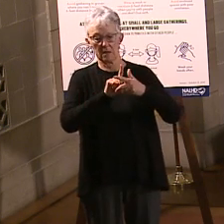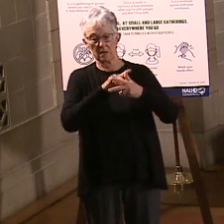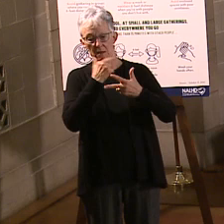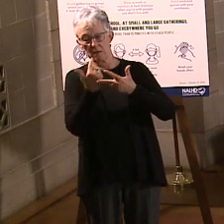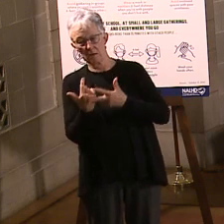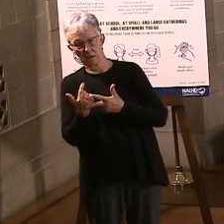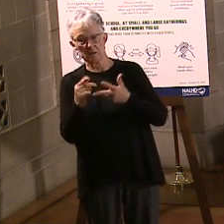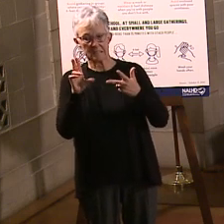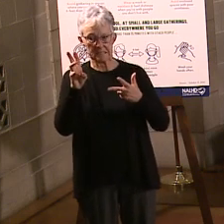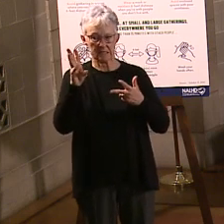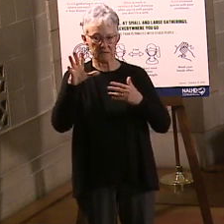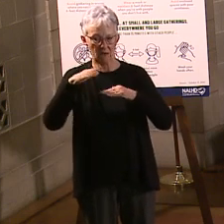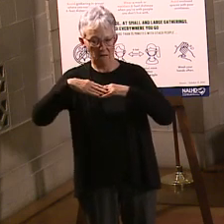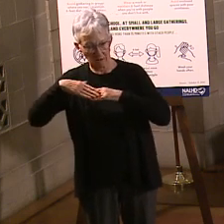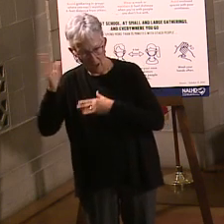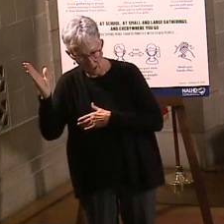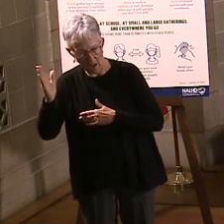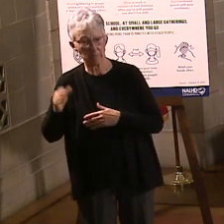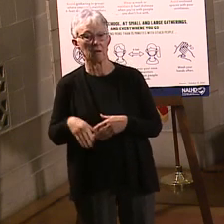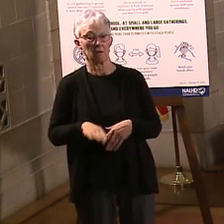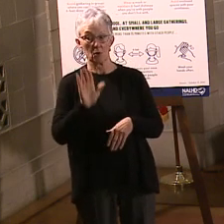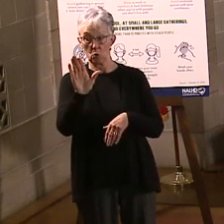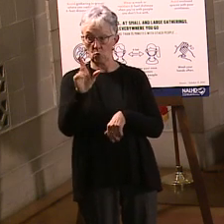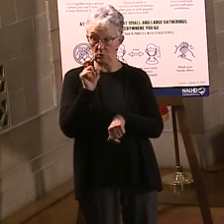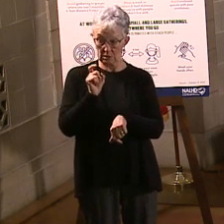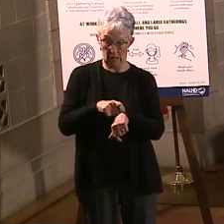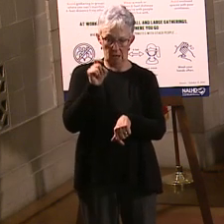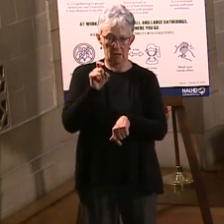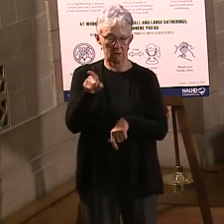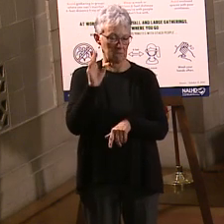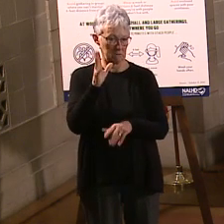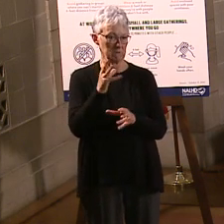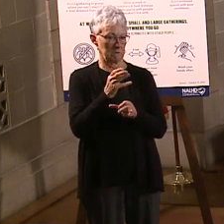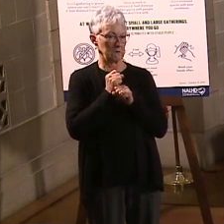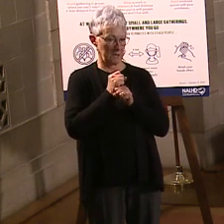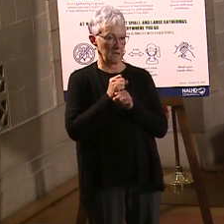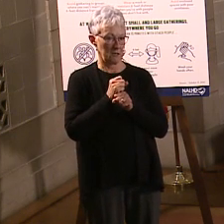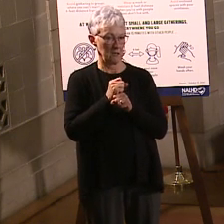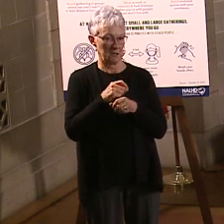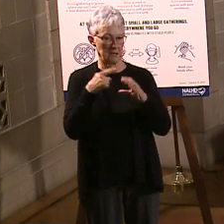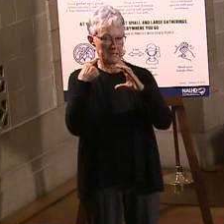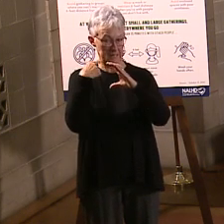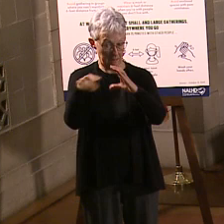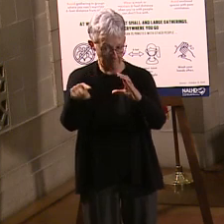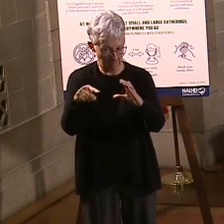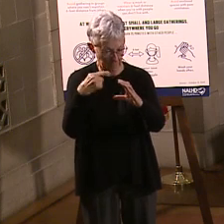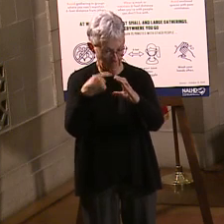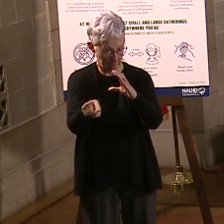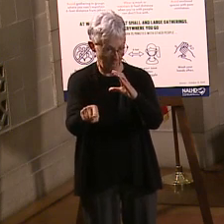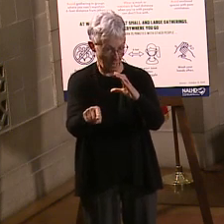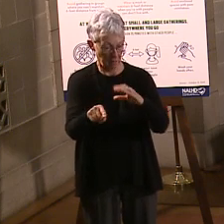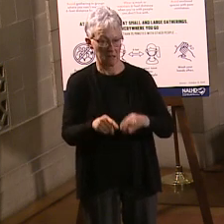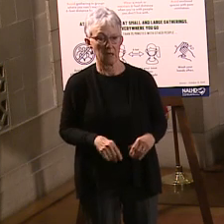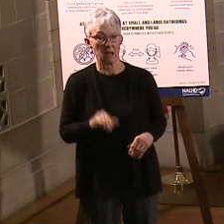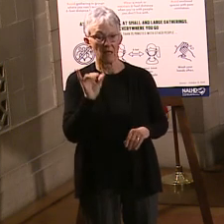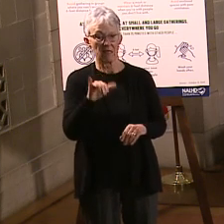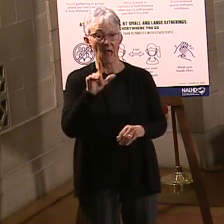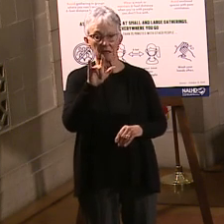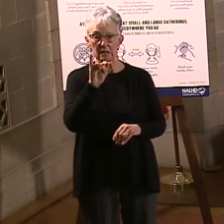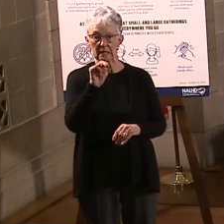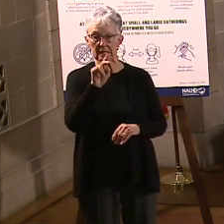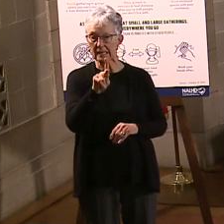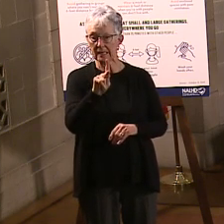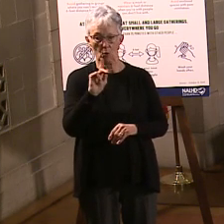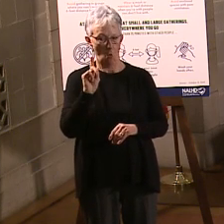your turn comes, you will get an email notification. And it will have a unique link only to you. So you can't post it on Facebook. It won't